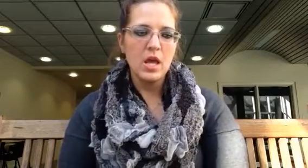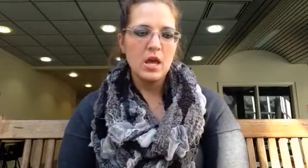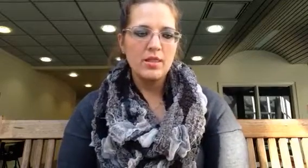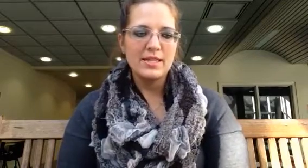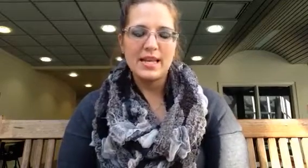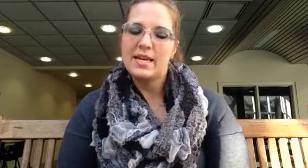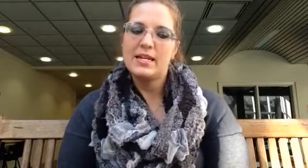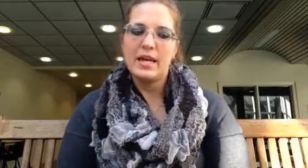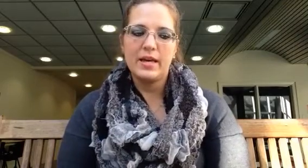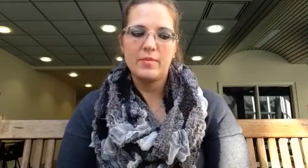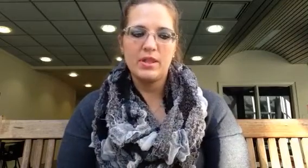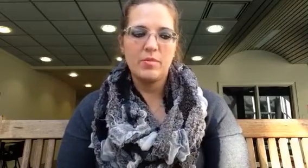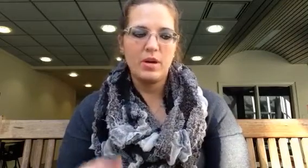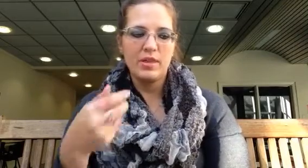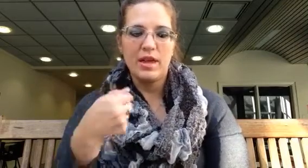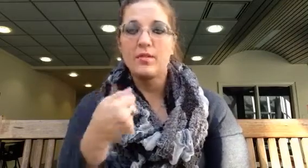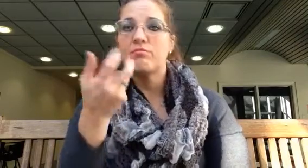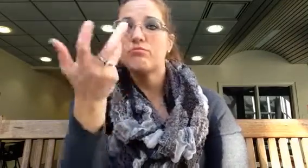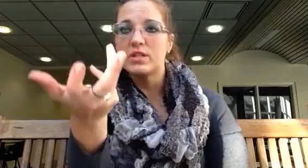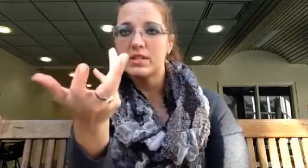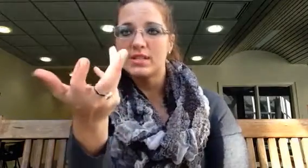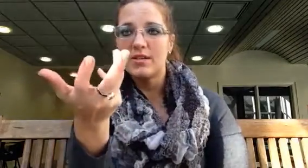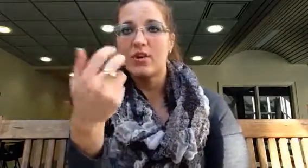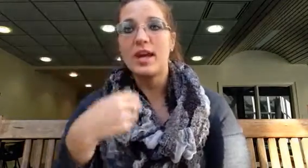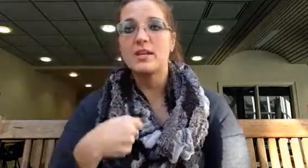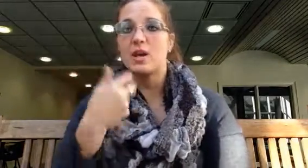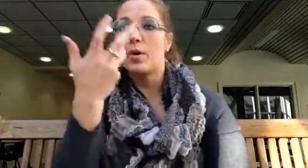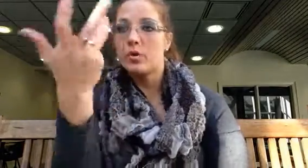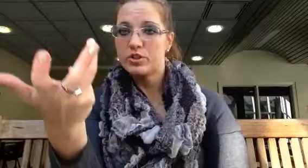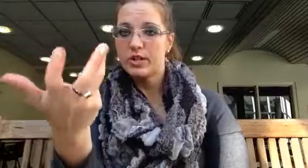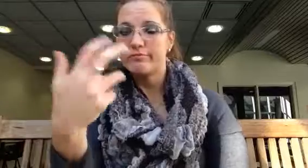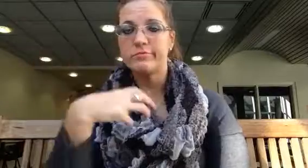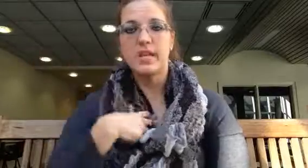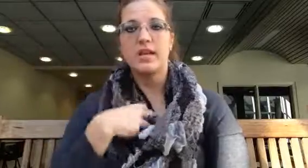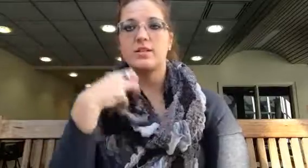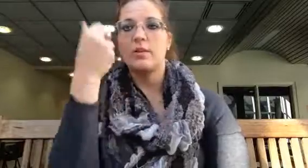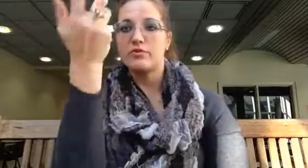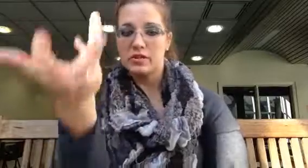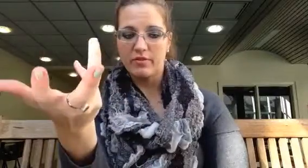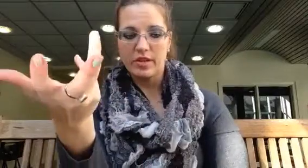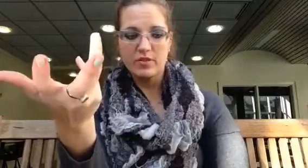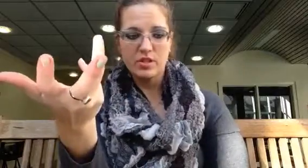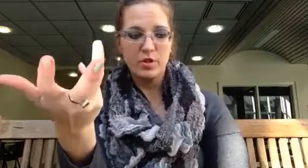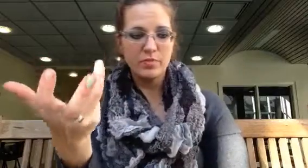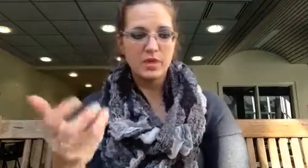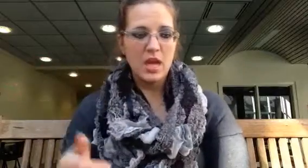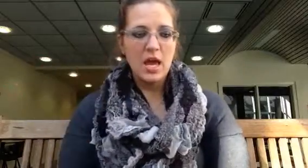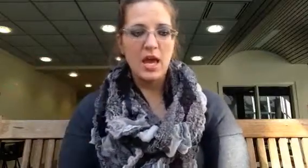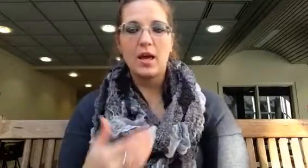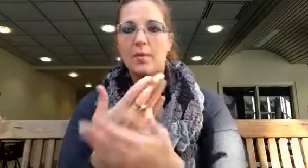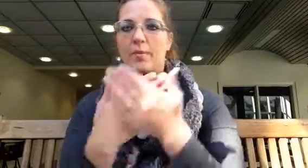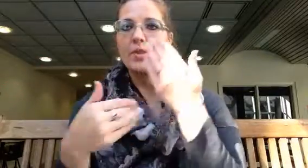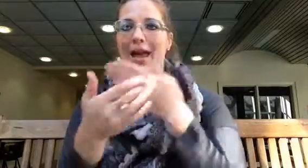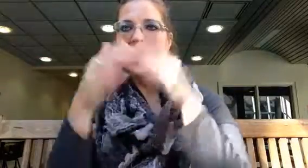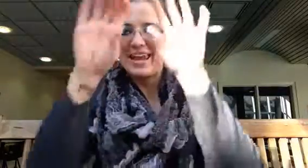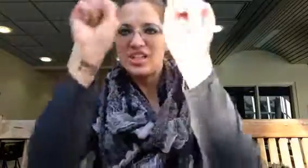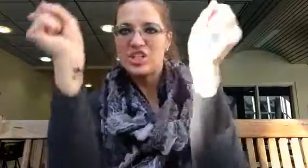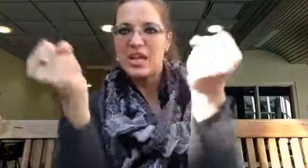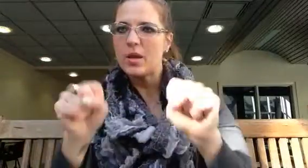They said in the book that this is a sign for ASL poetry. Taking something for yourself and give it to you. Um. A hand shape.